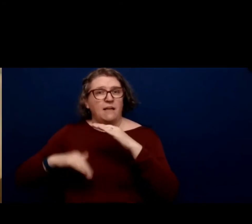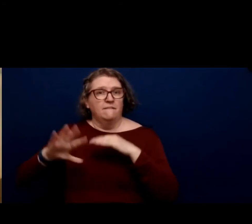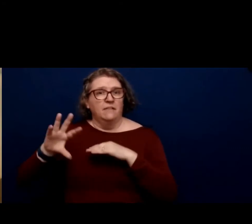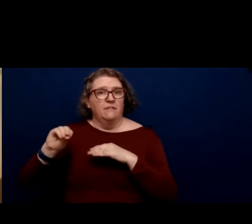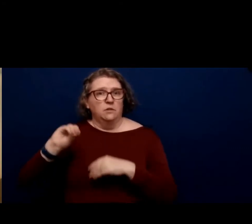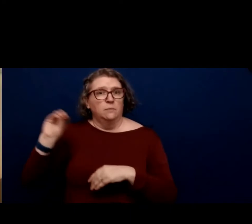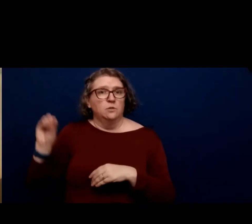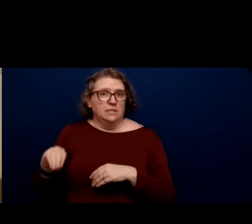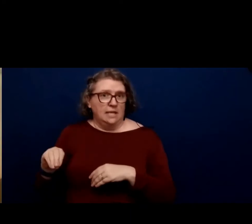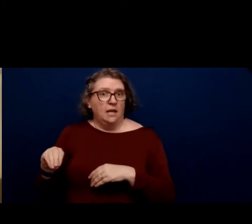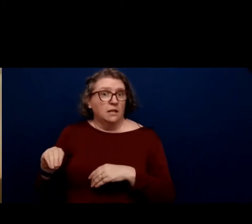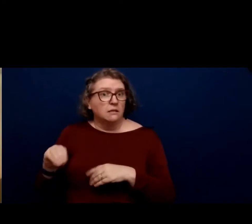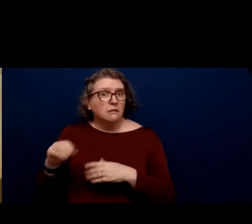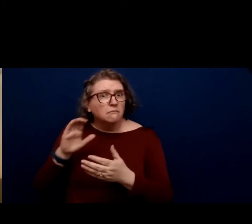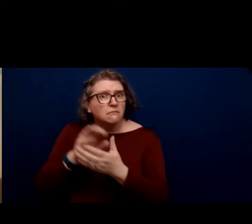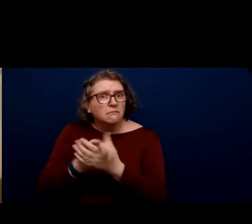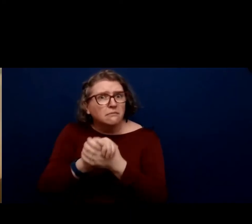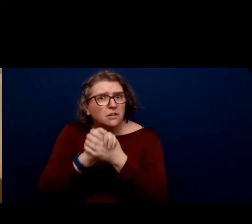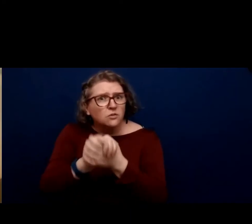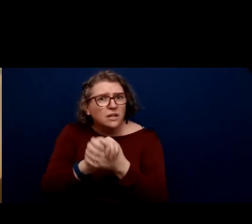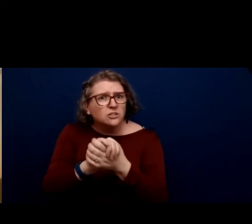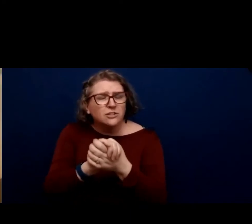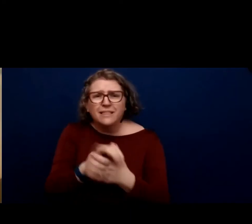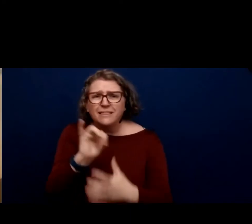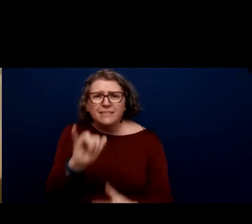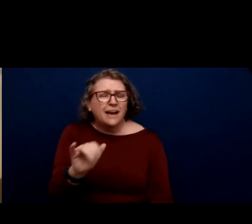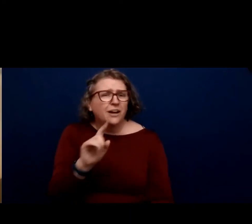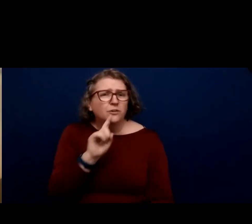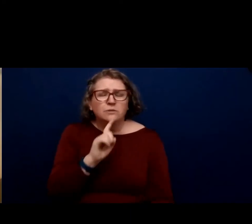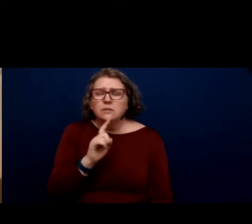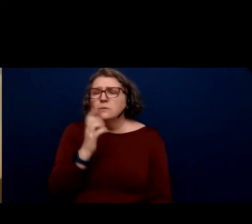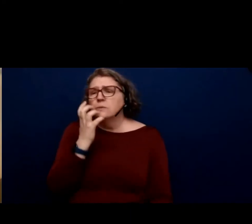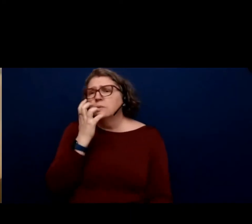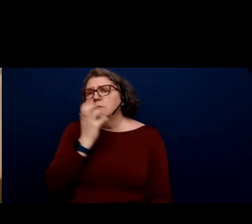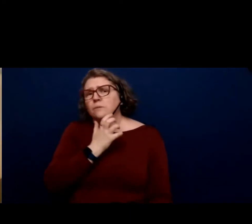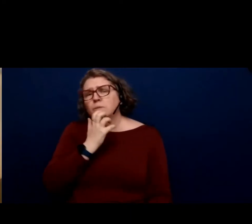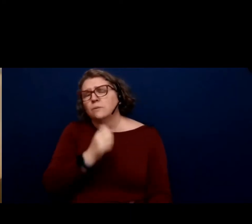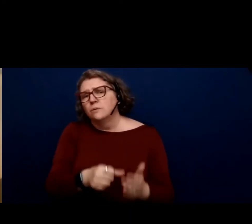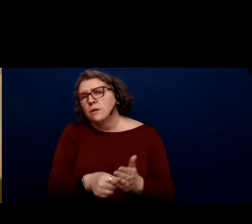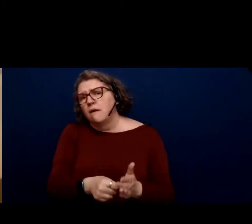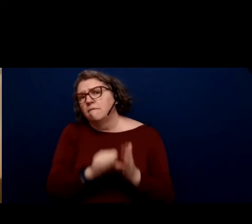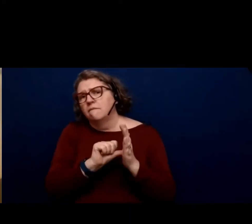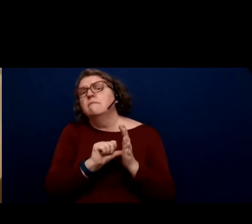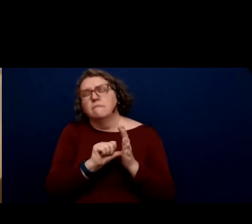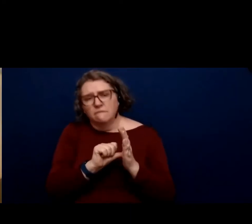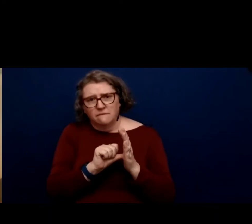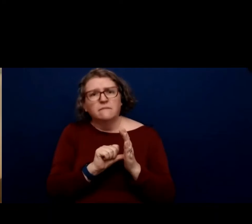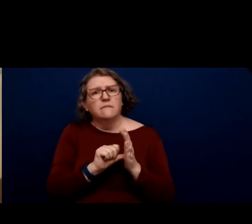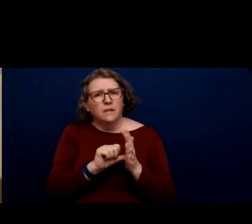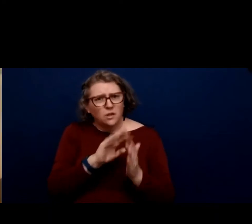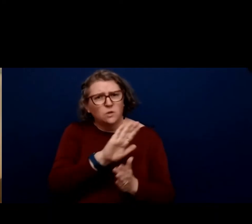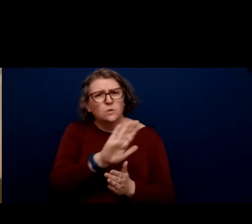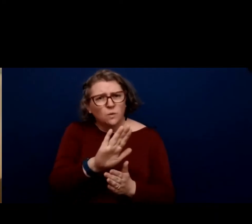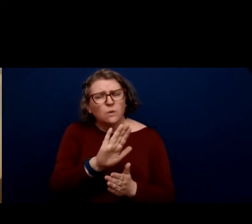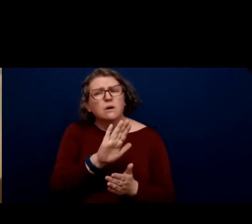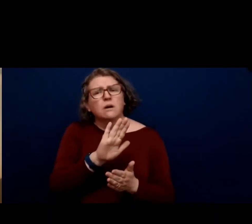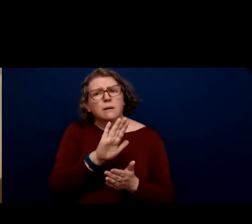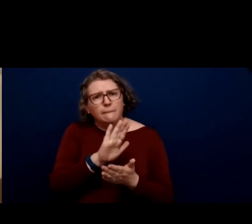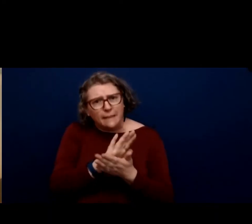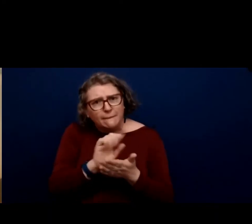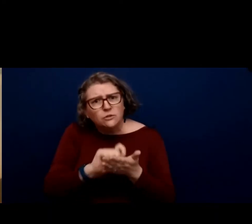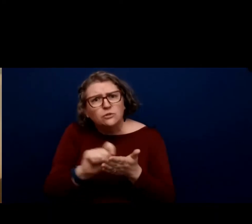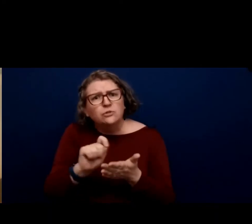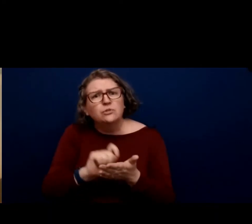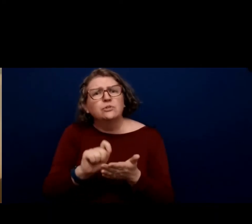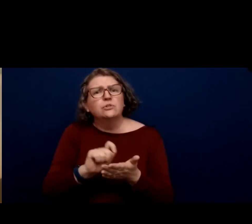congratulations. That is why we emphasize that your paper, that